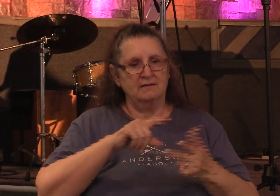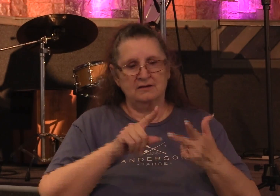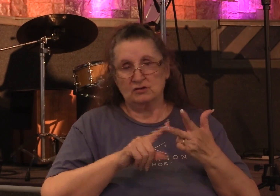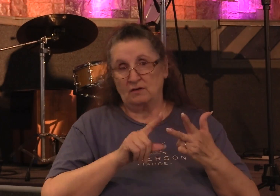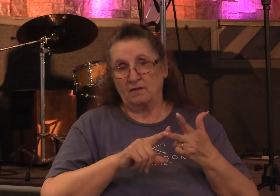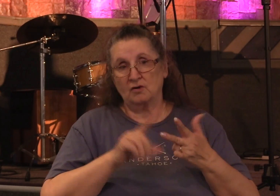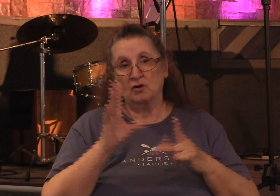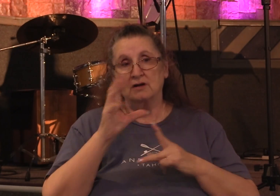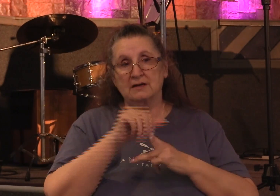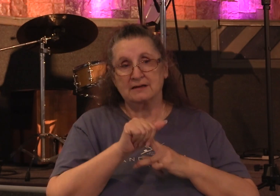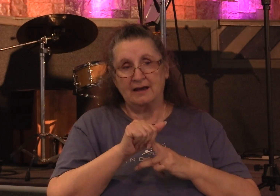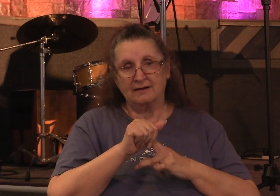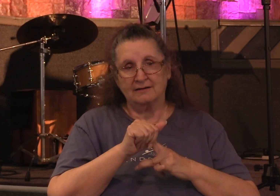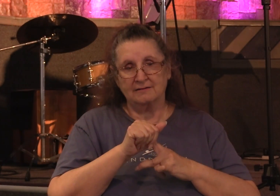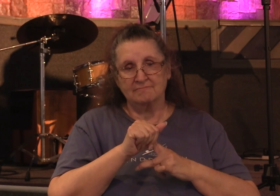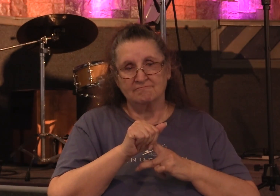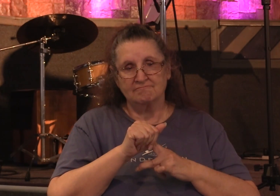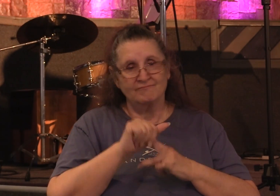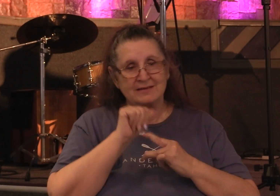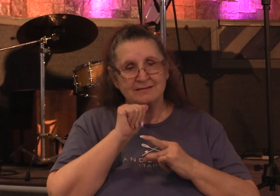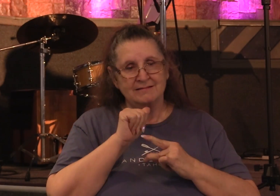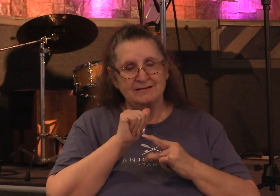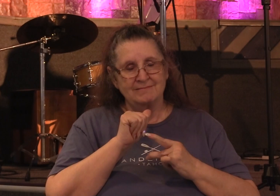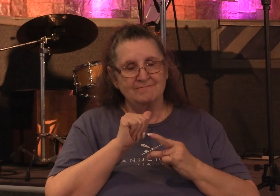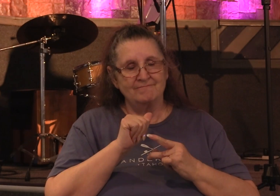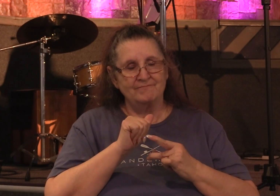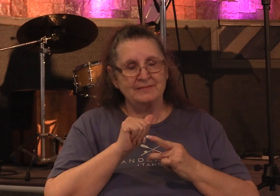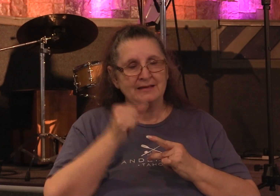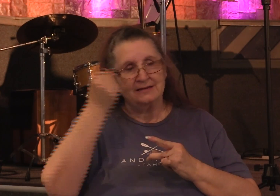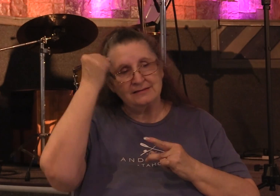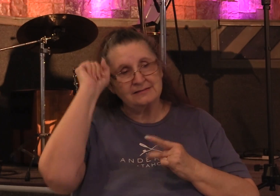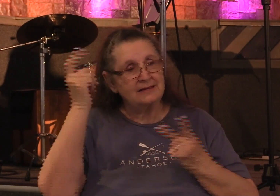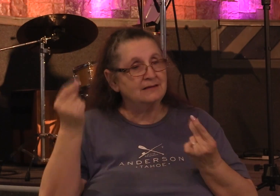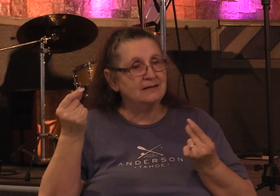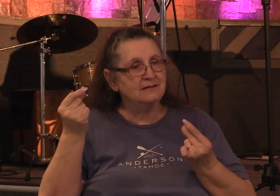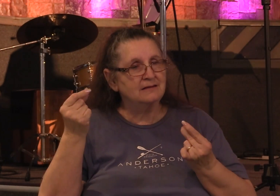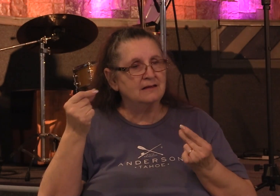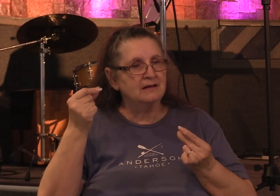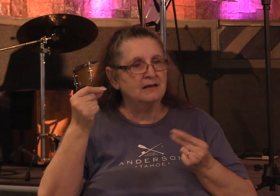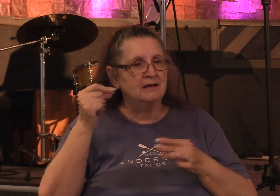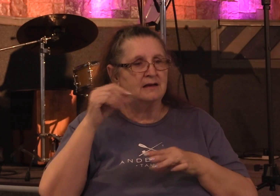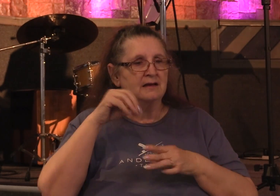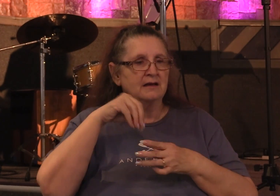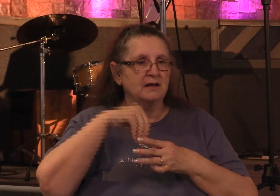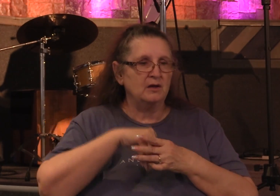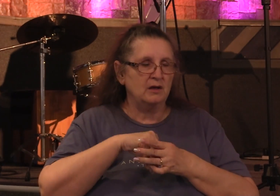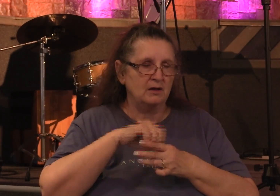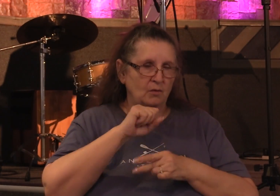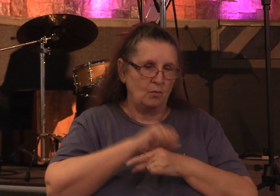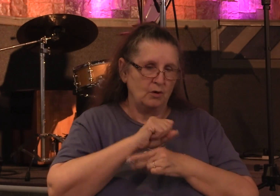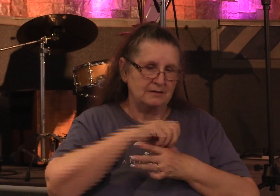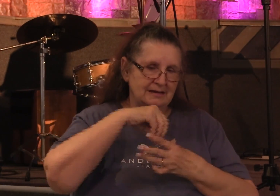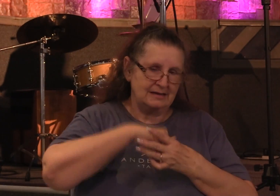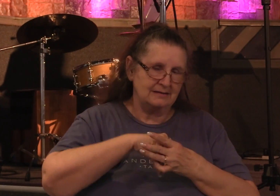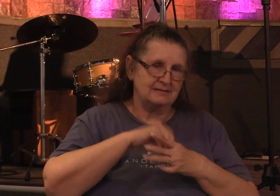well those didn't work so what Satan do he launched attack from within the church